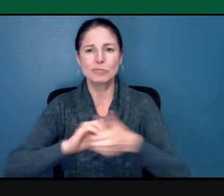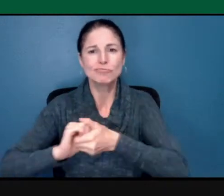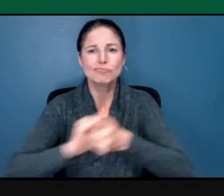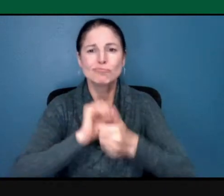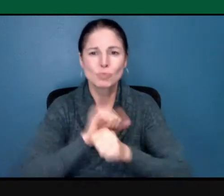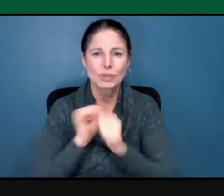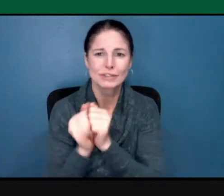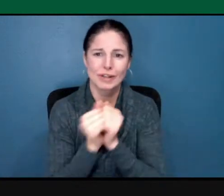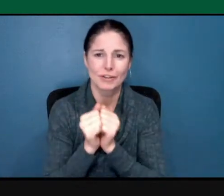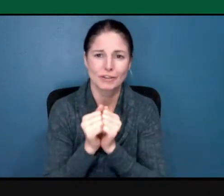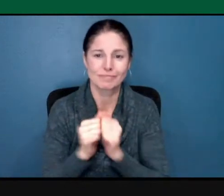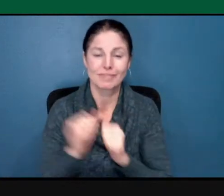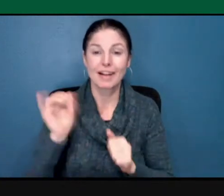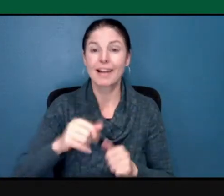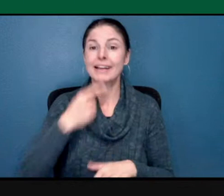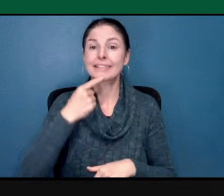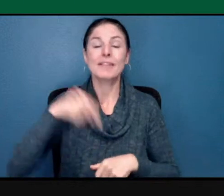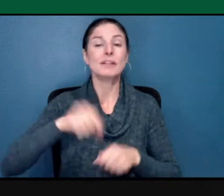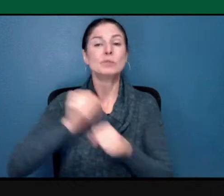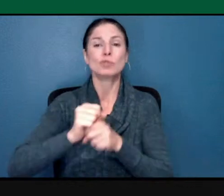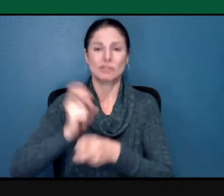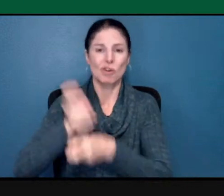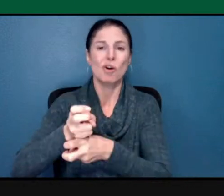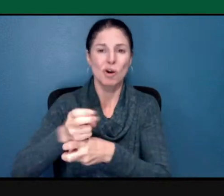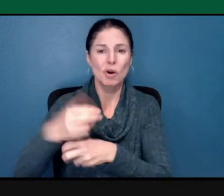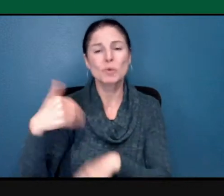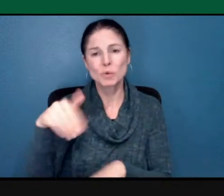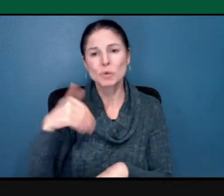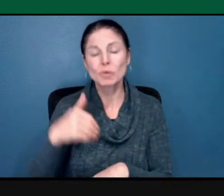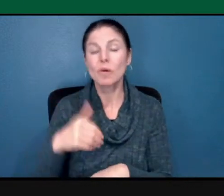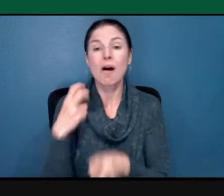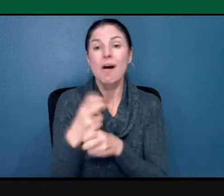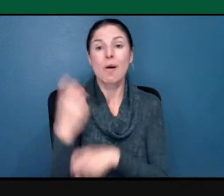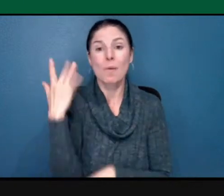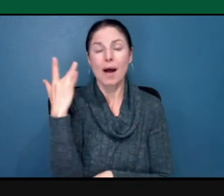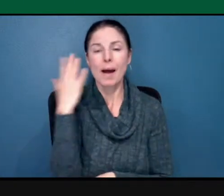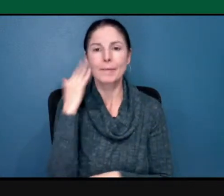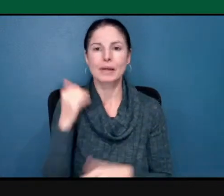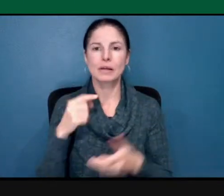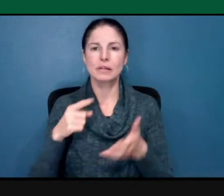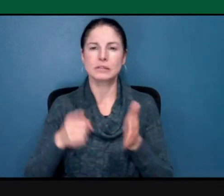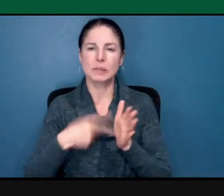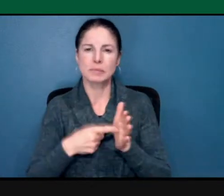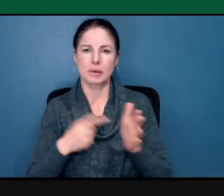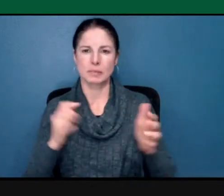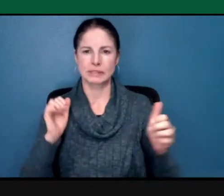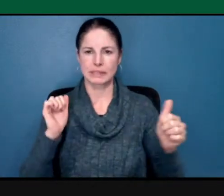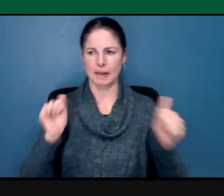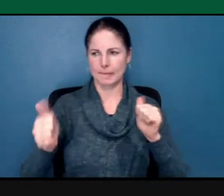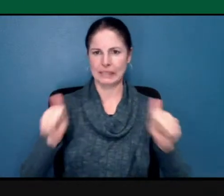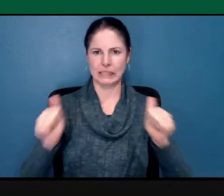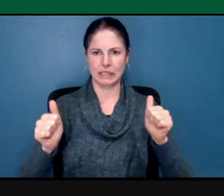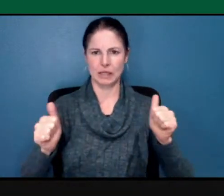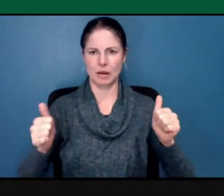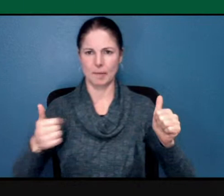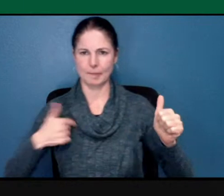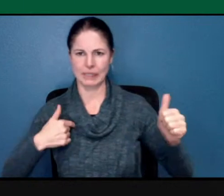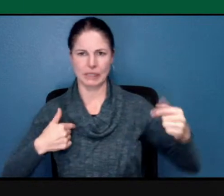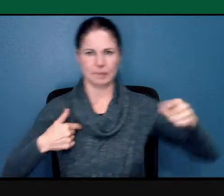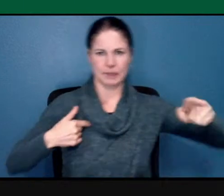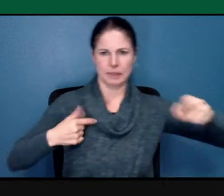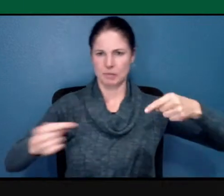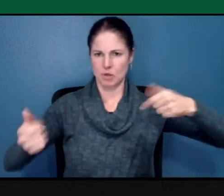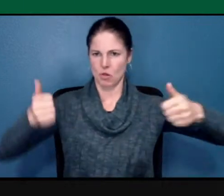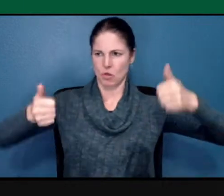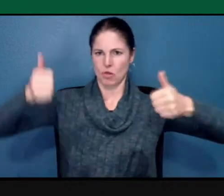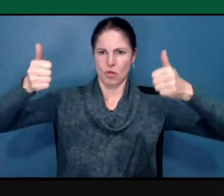Like I said, this work is hard and it's hard because we sometimes compete before listening understanding and react before